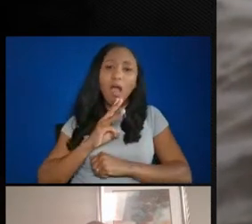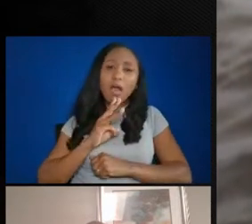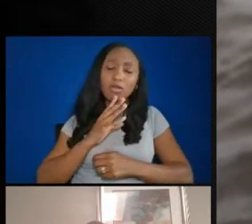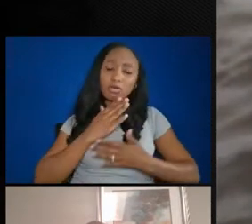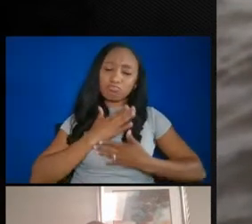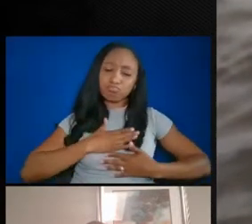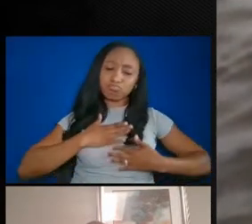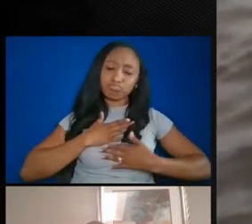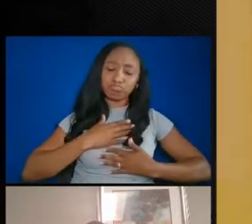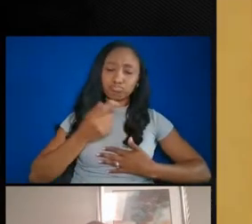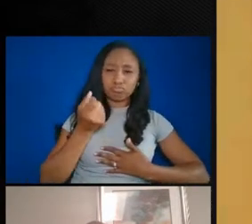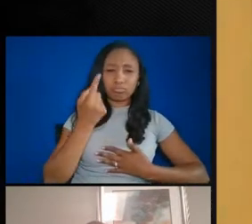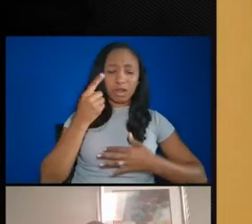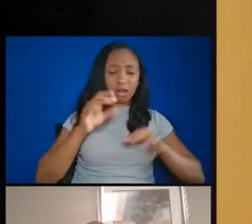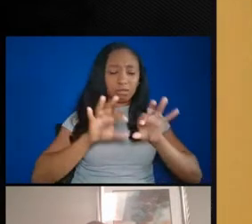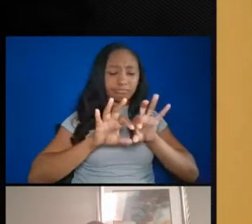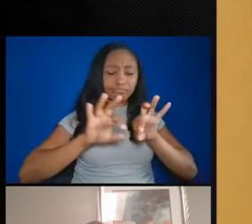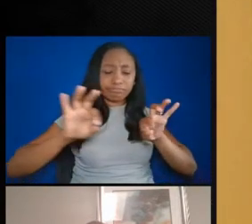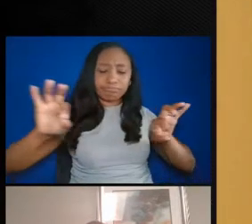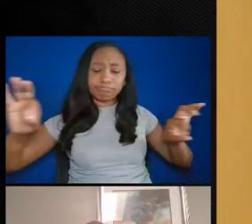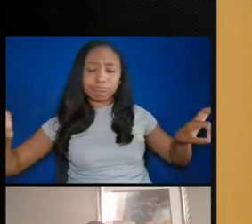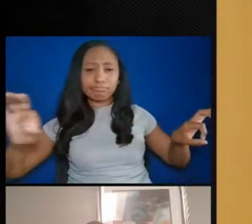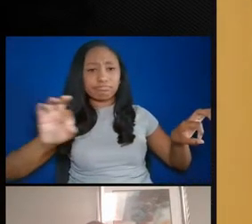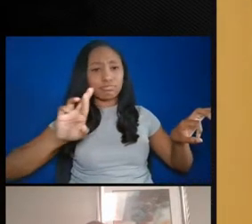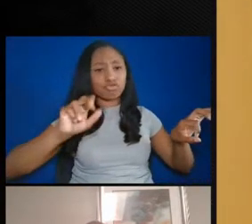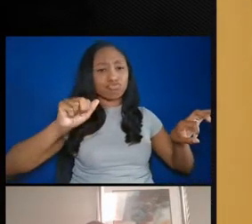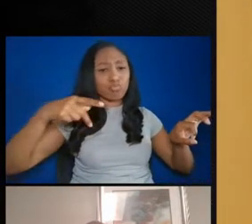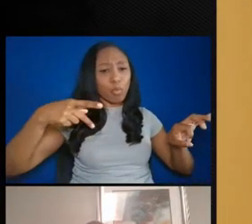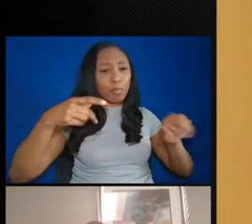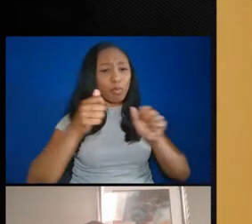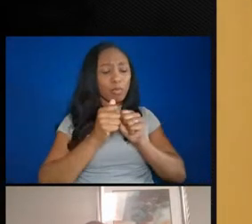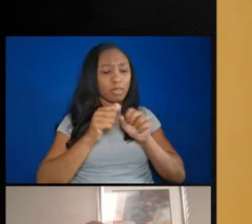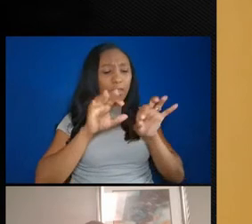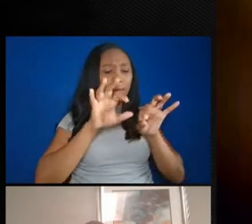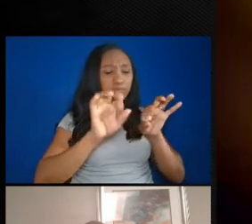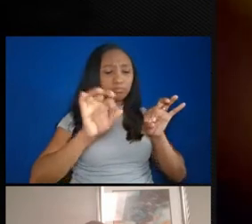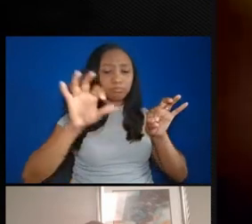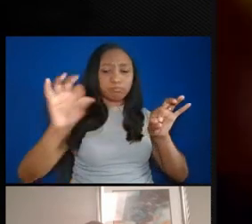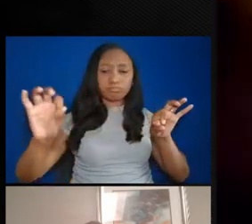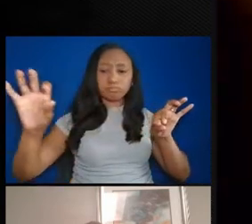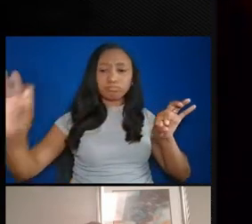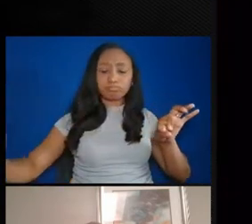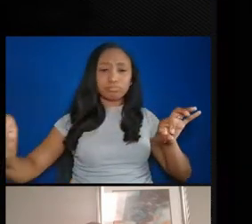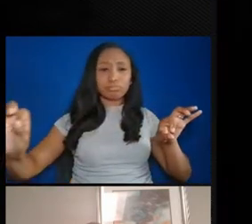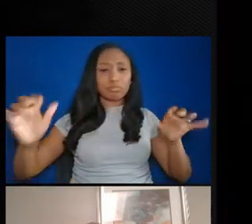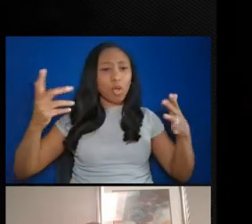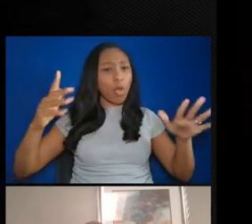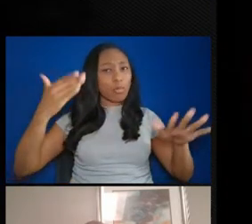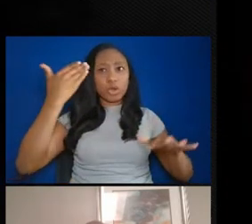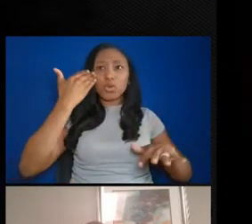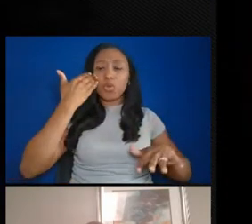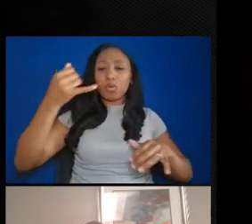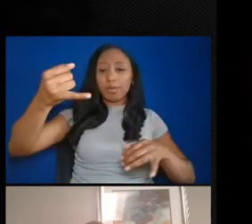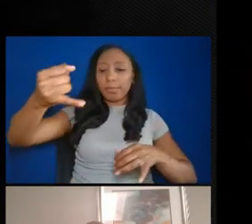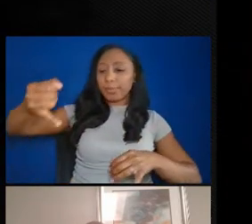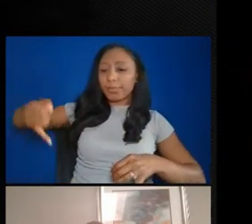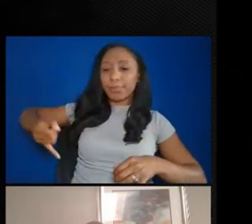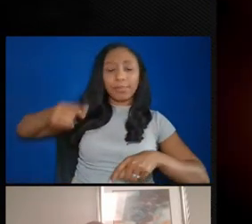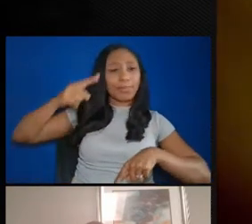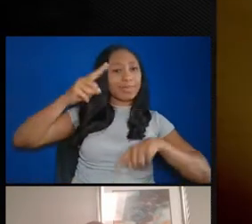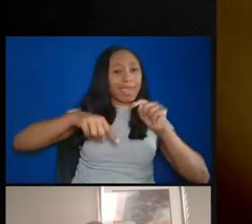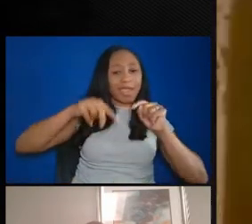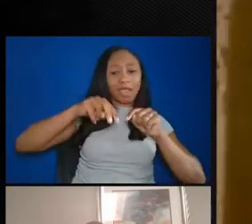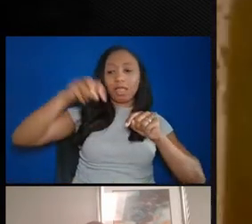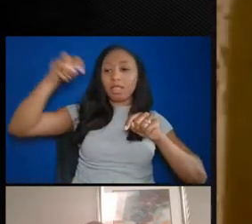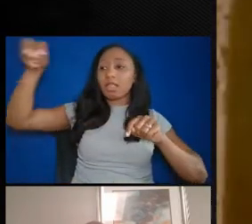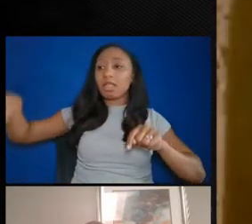rope there with balls on it. And you knew that you couldn't go beyond the rope because on the other side of the rope was the white